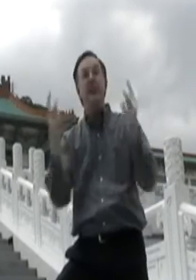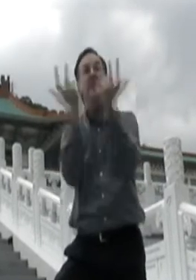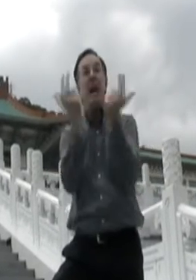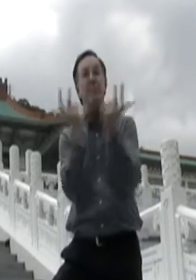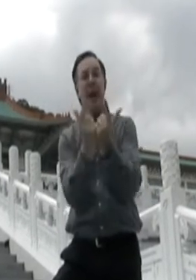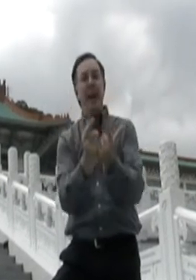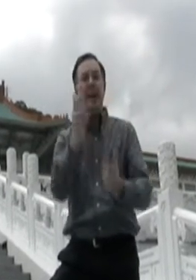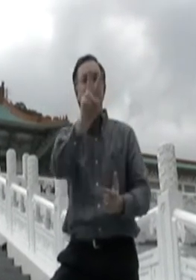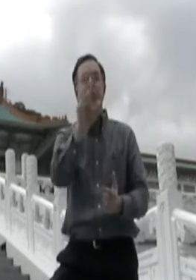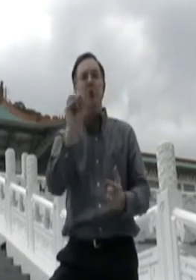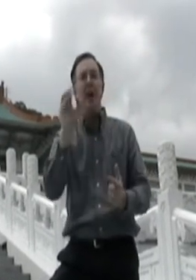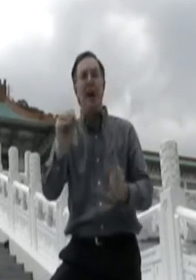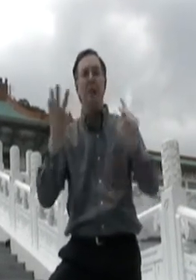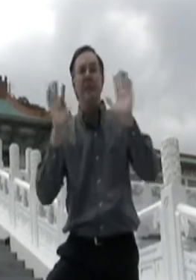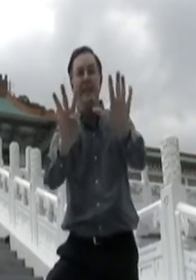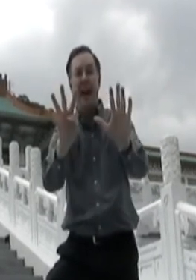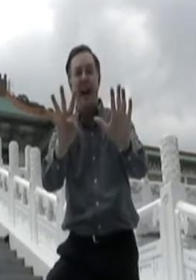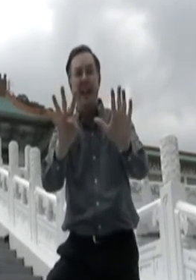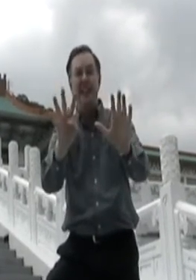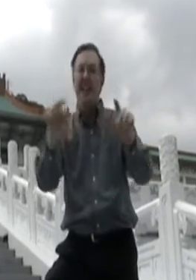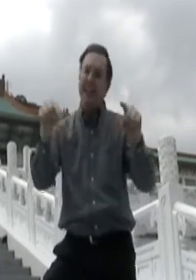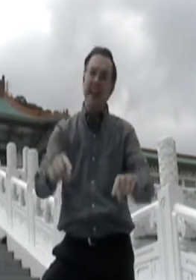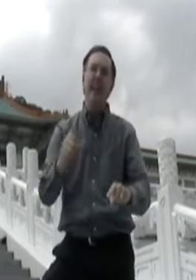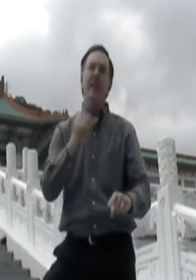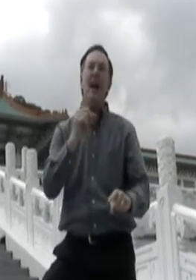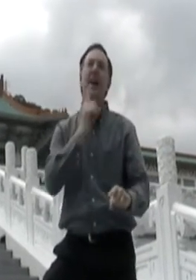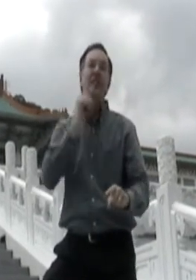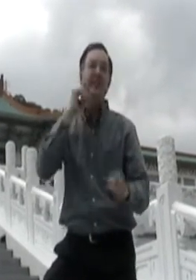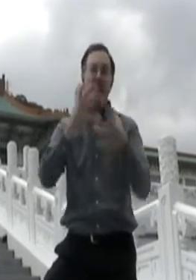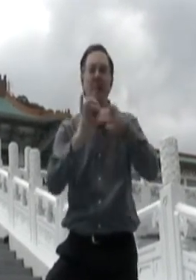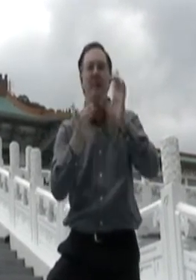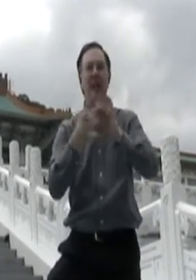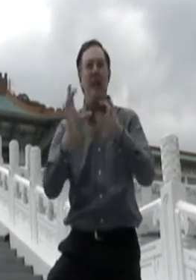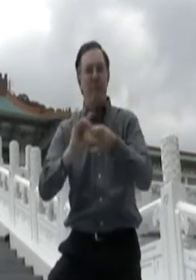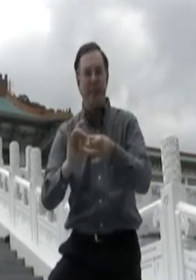in Taipei in 2009 here at the Deaf Olympics.